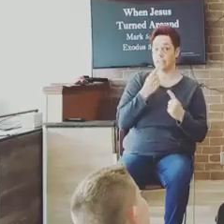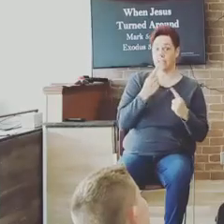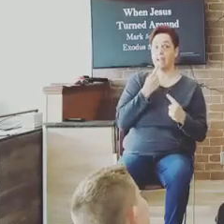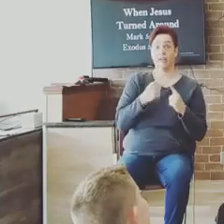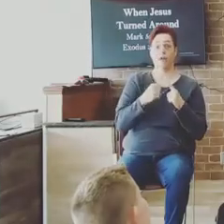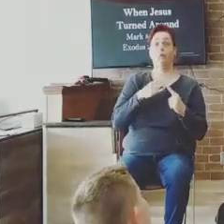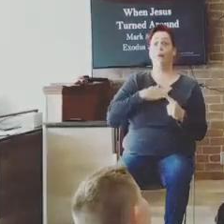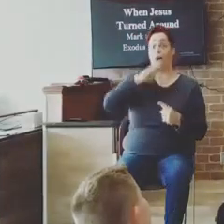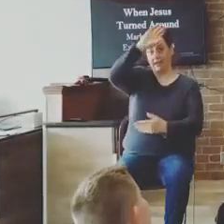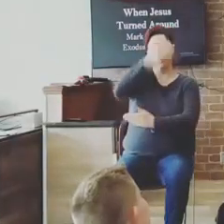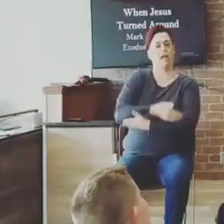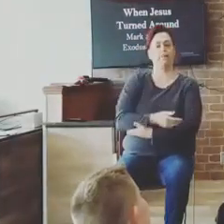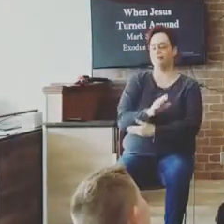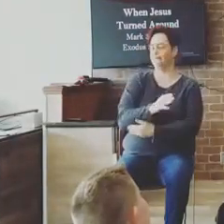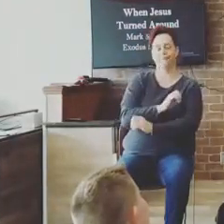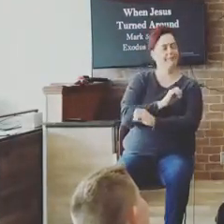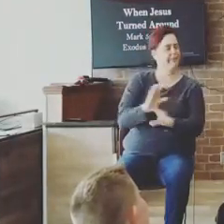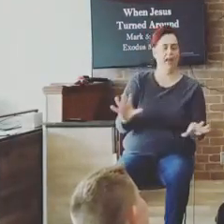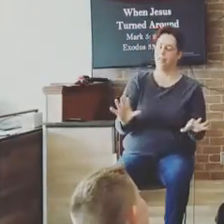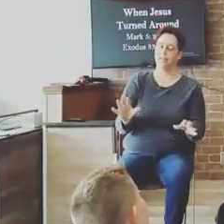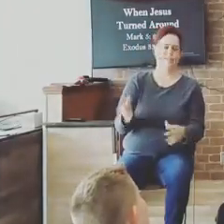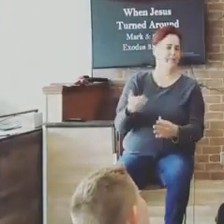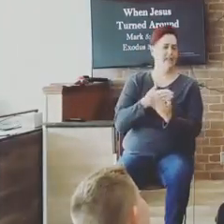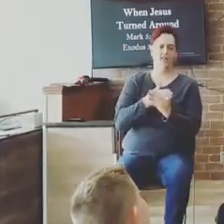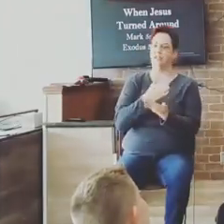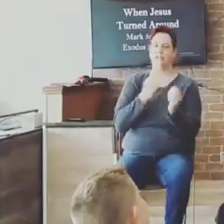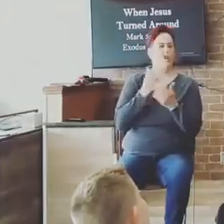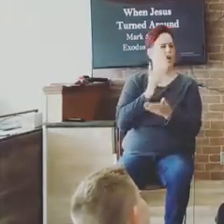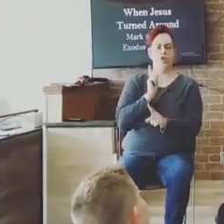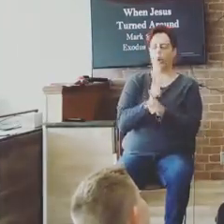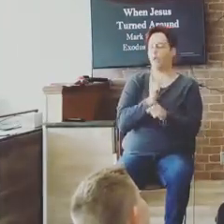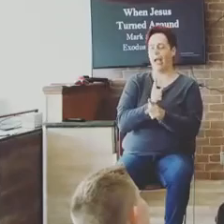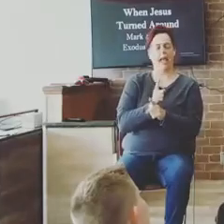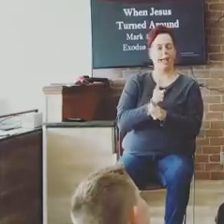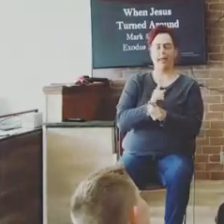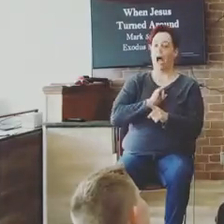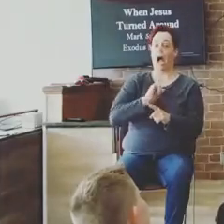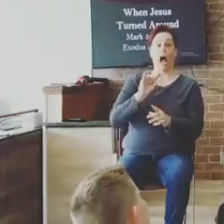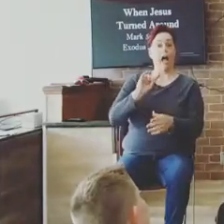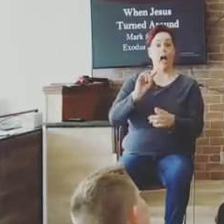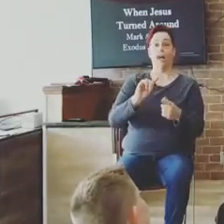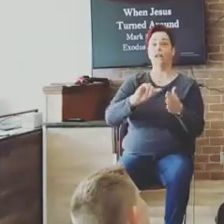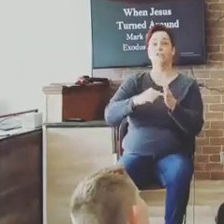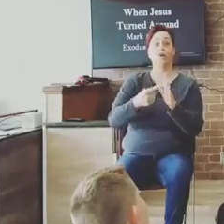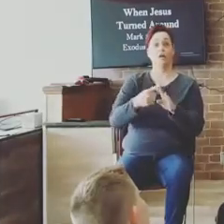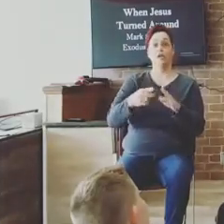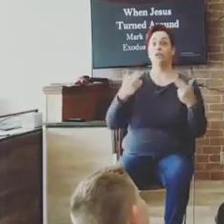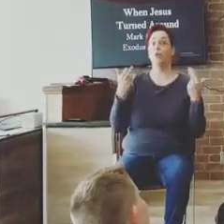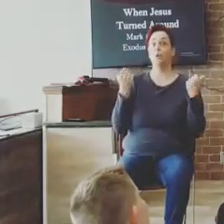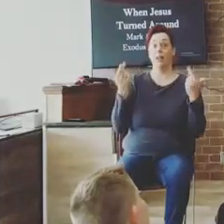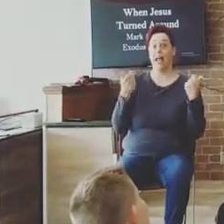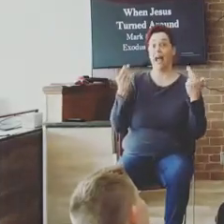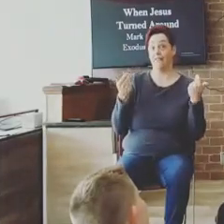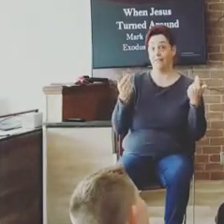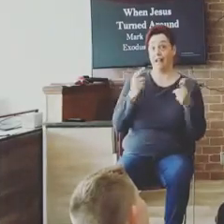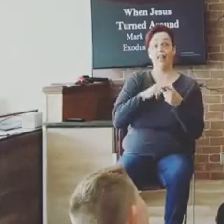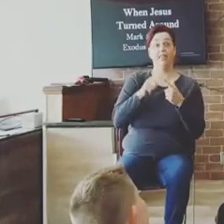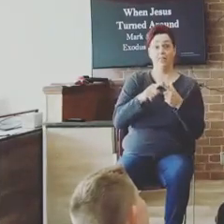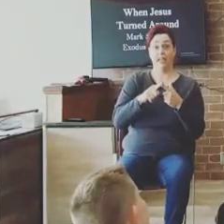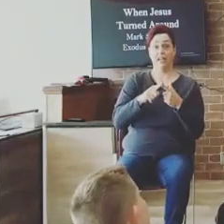Nothing. It's all right. You do fall. And I just laughed. I just started laughing. And then all of a sudden, you know what he started doing? He started laughing.